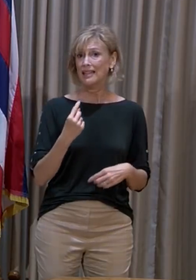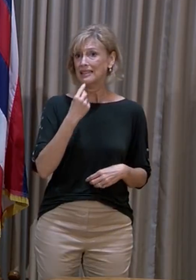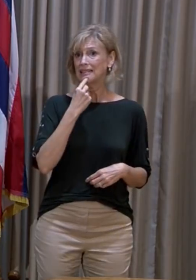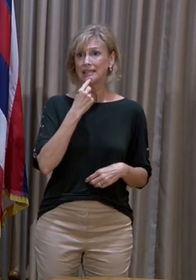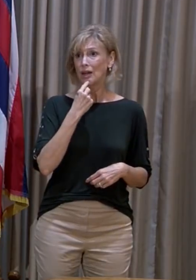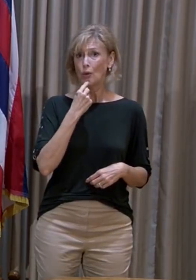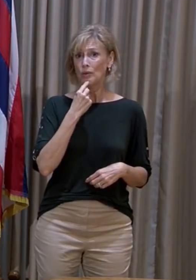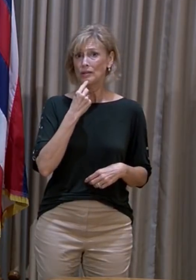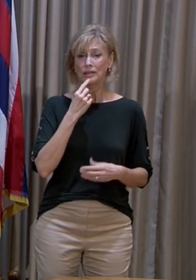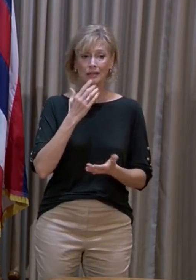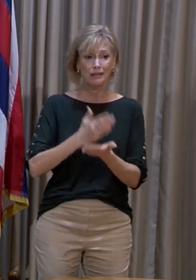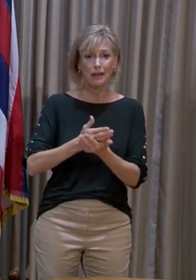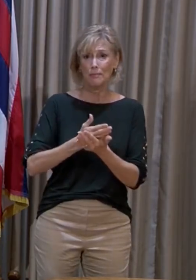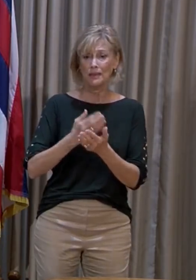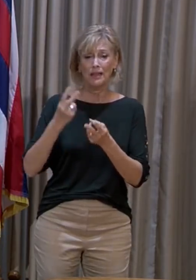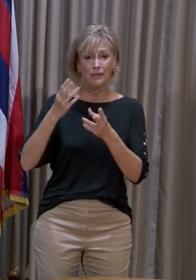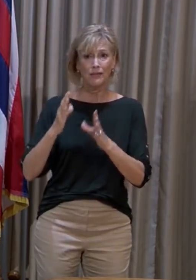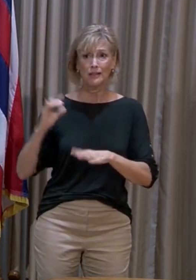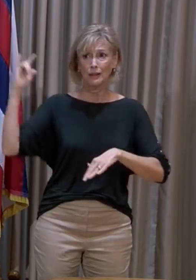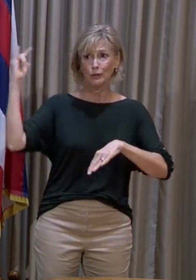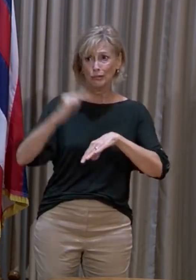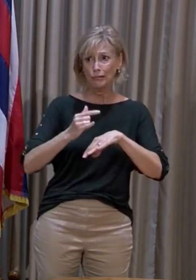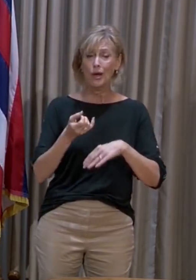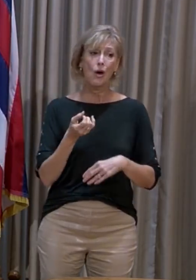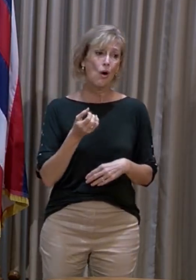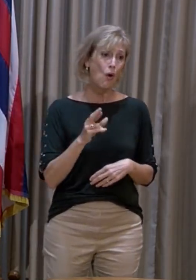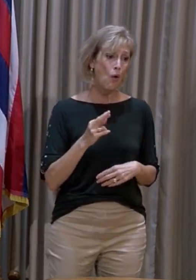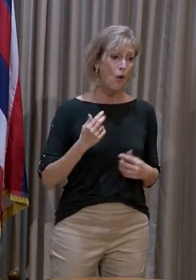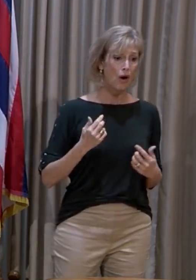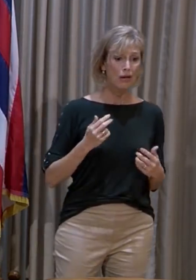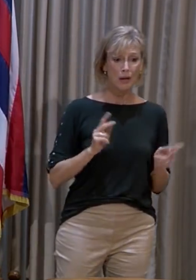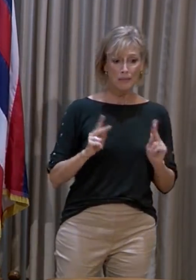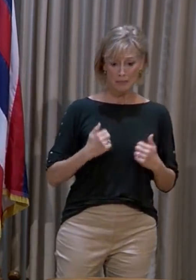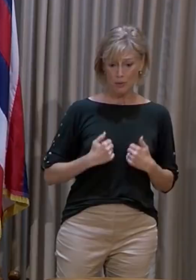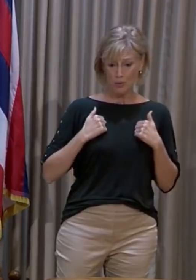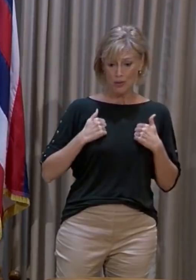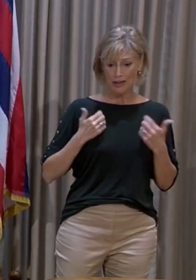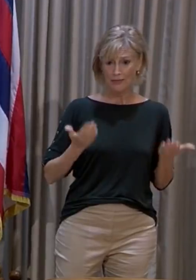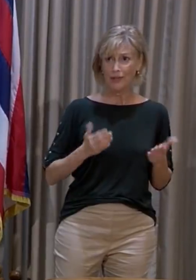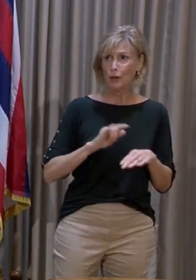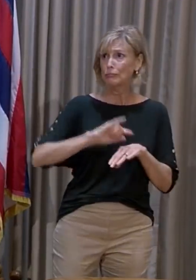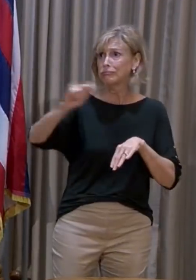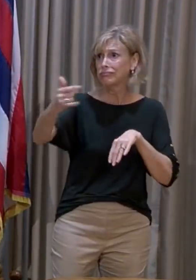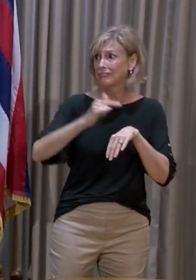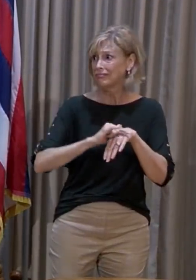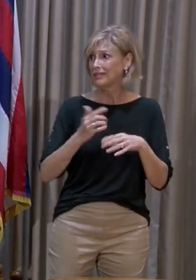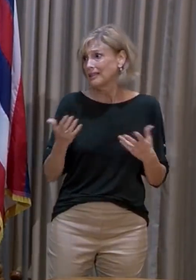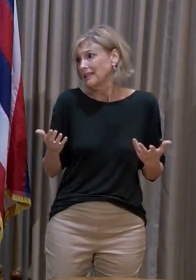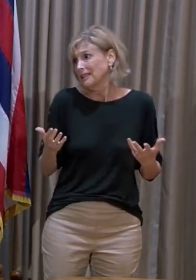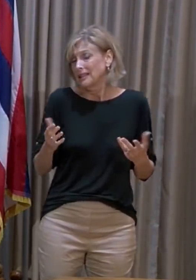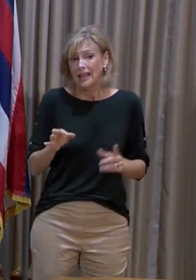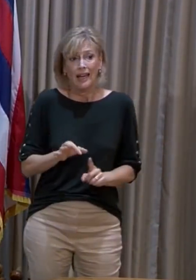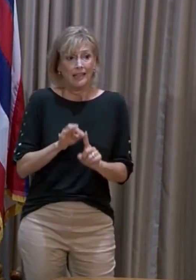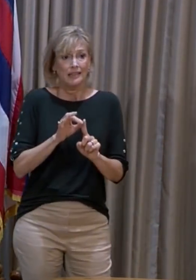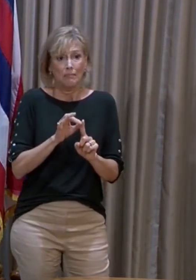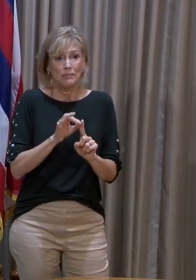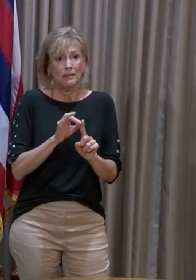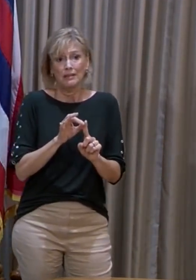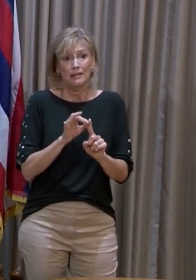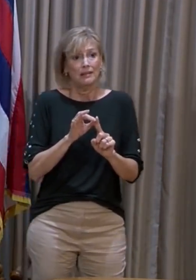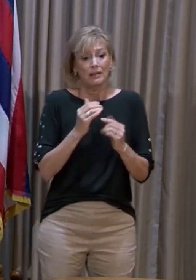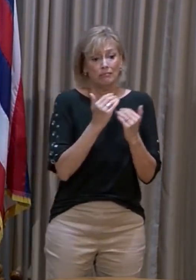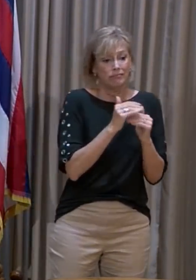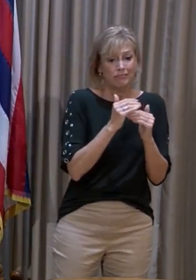visitors from coming or residents from traveling during a pandemic other than strict travel restrictions and